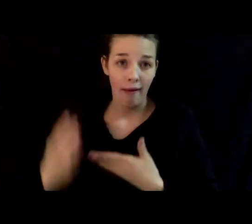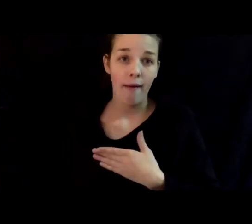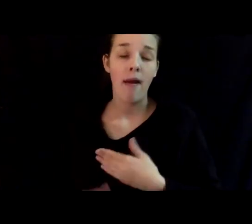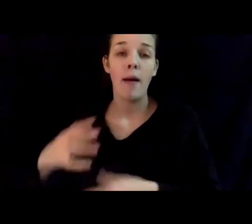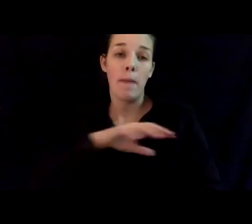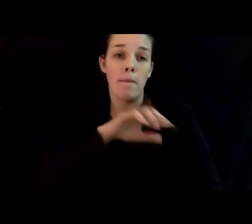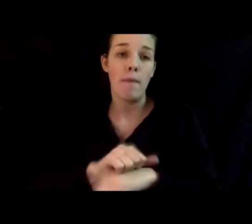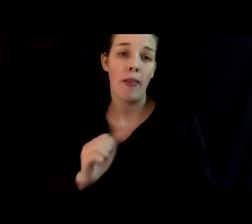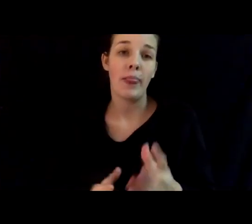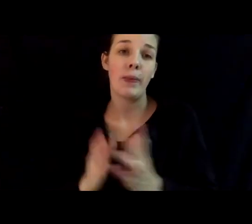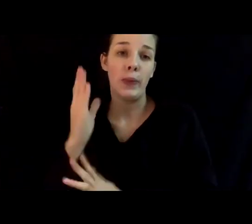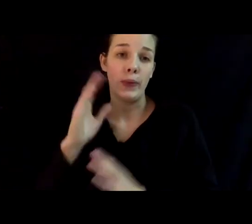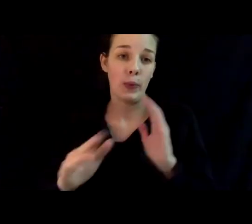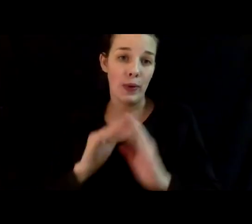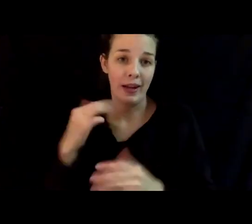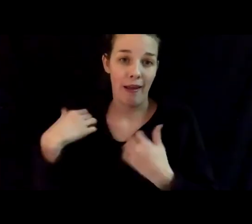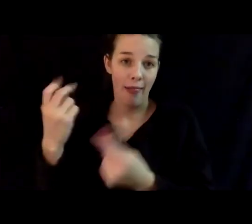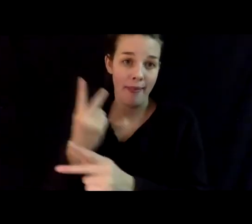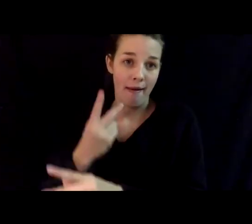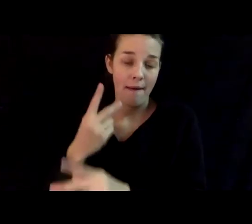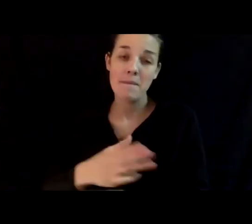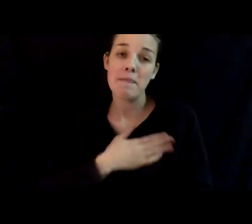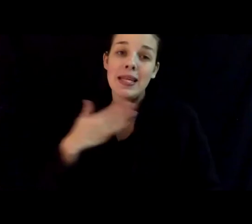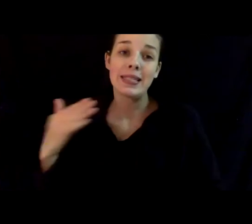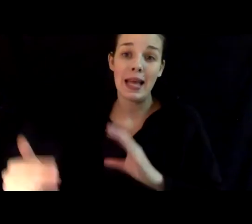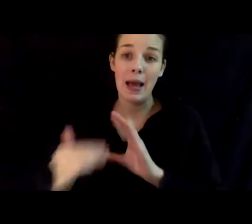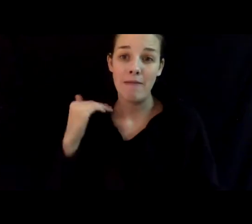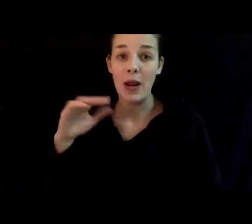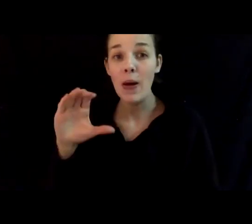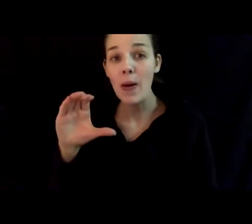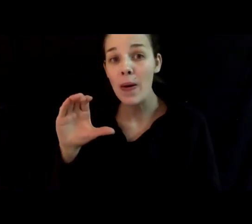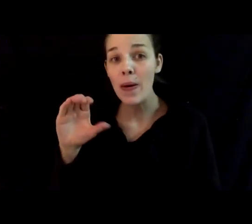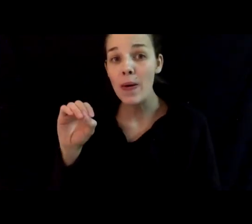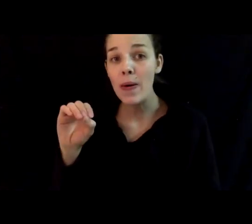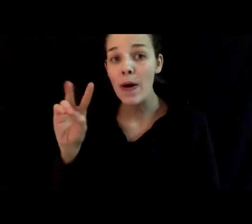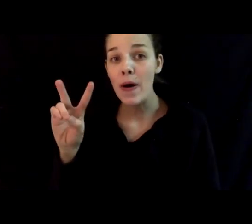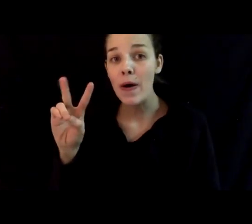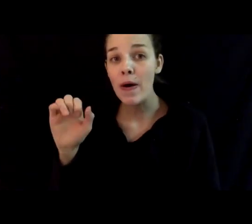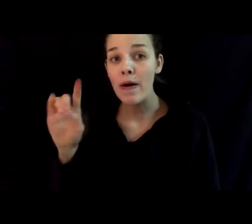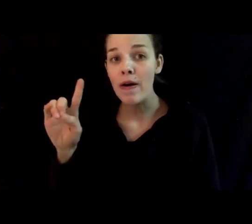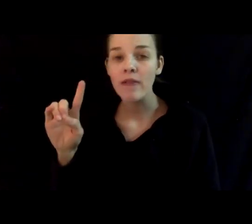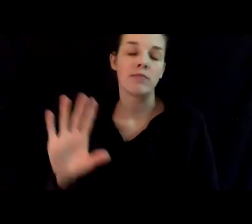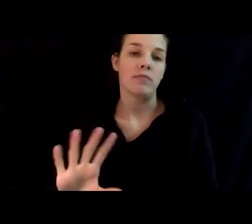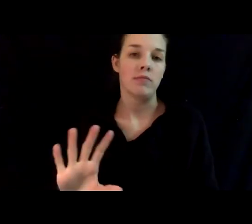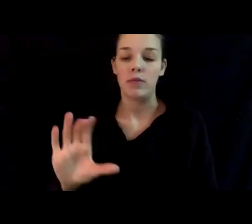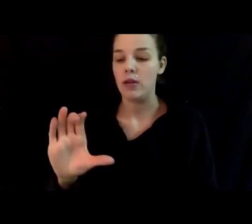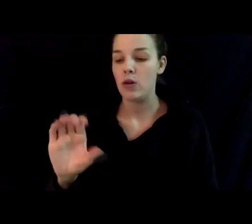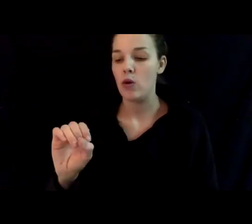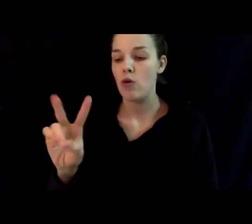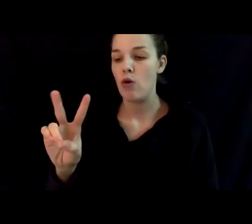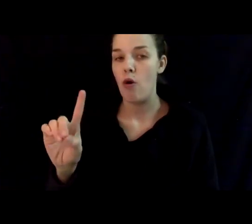community healthcare. Please email COVID, I'm sorry, COVID vaccine